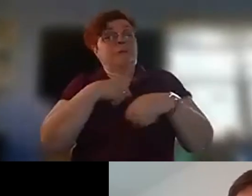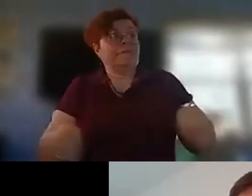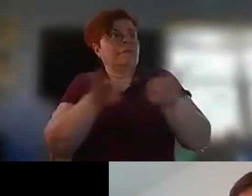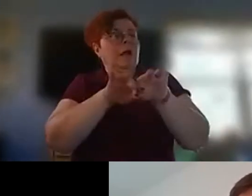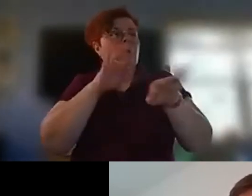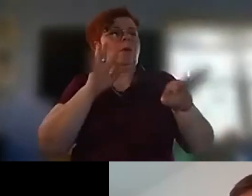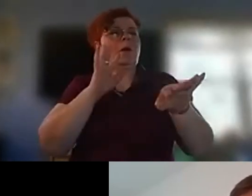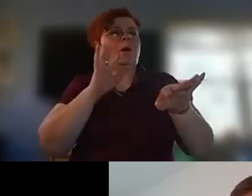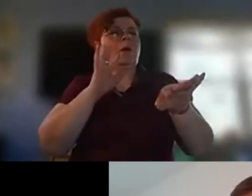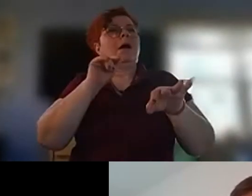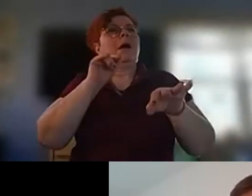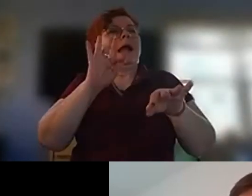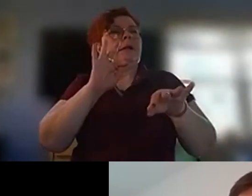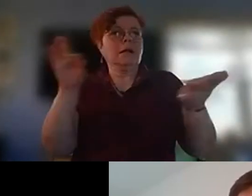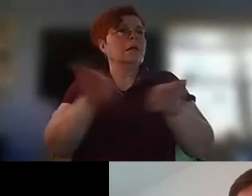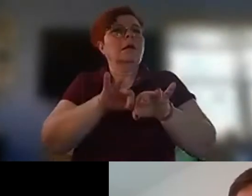indigenous past um